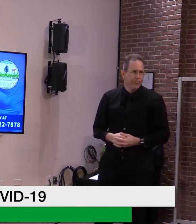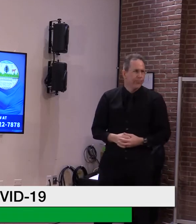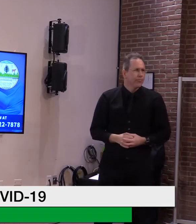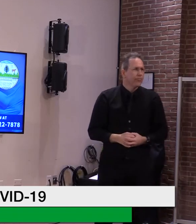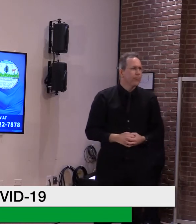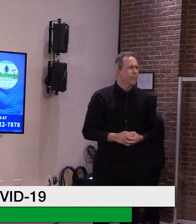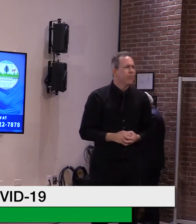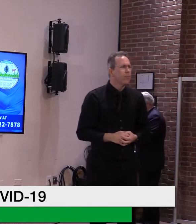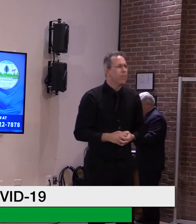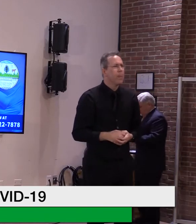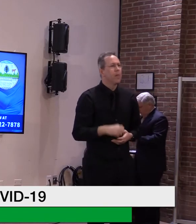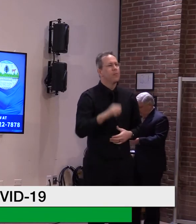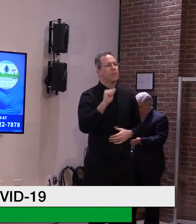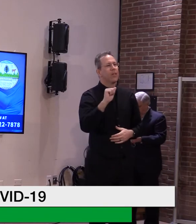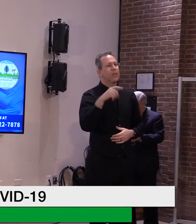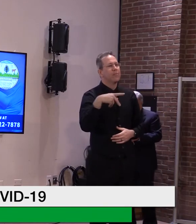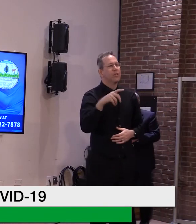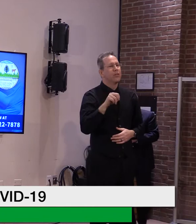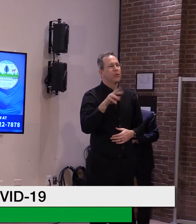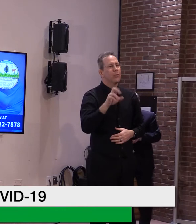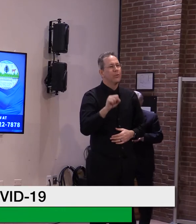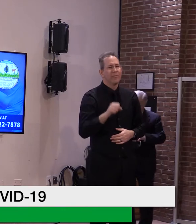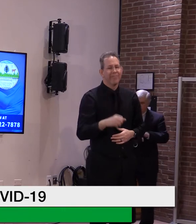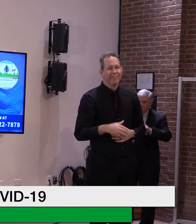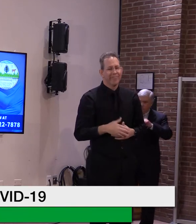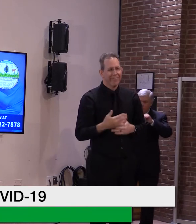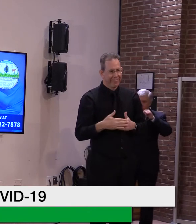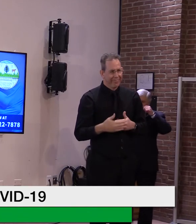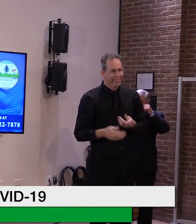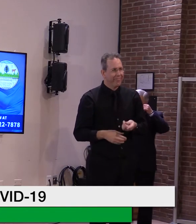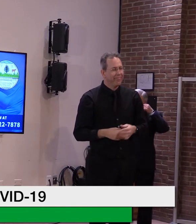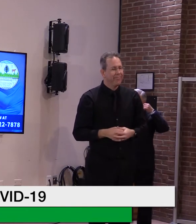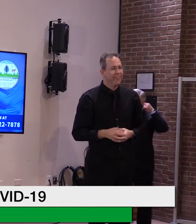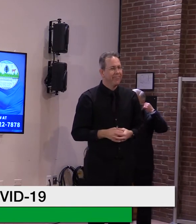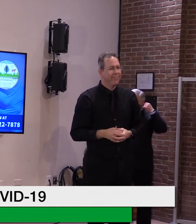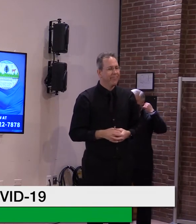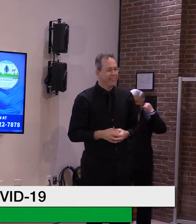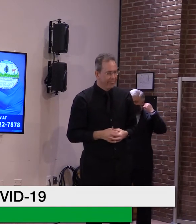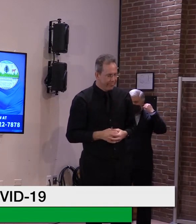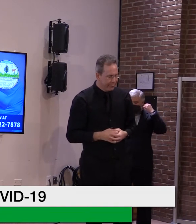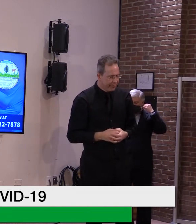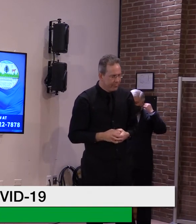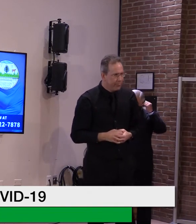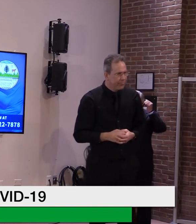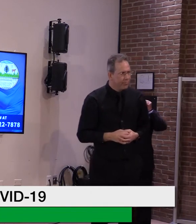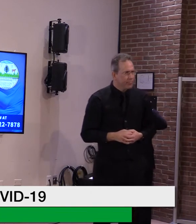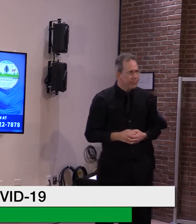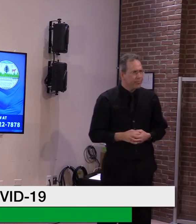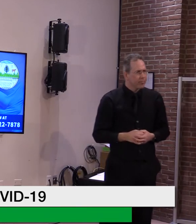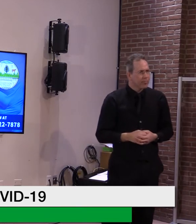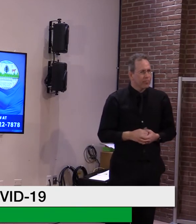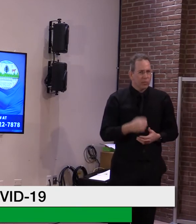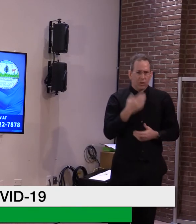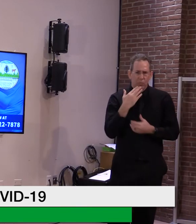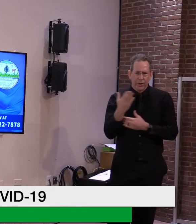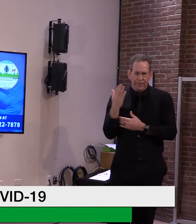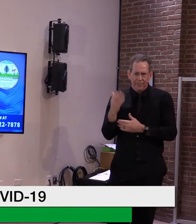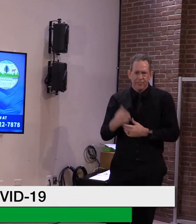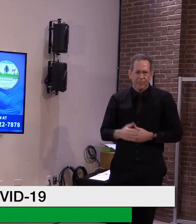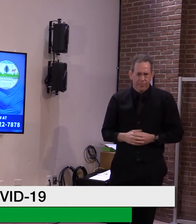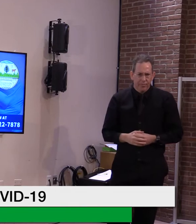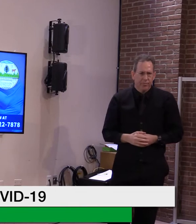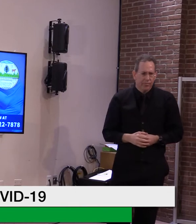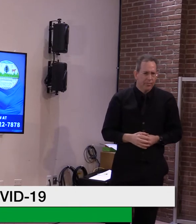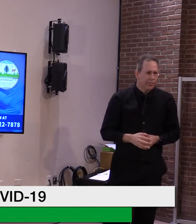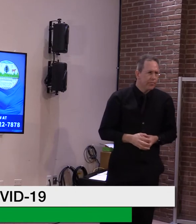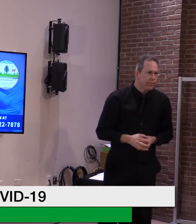hi. Good morning, everybody. I'm kind of curious. The, uh, the surge you see, I don't know if the surge is the right word here, but the increase in cases over